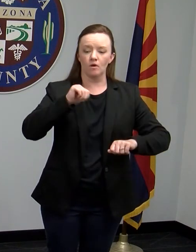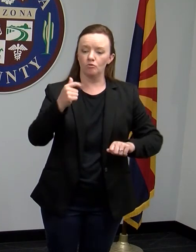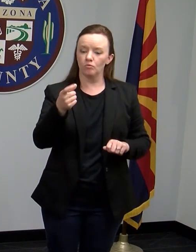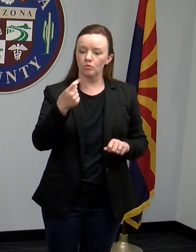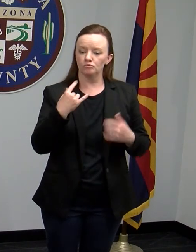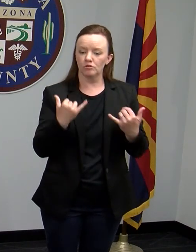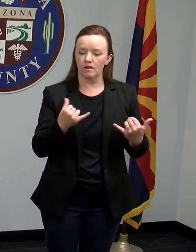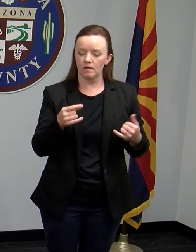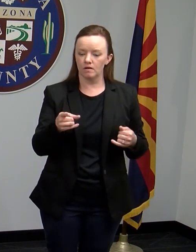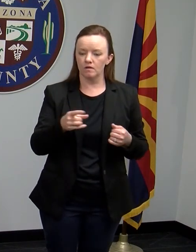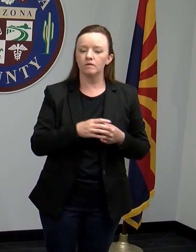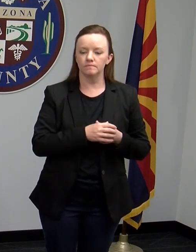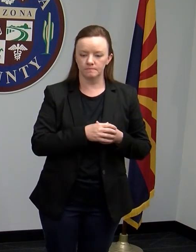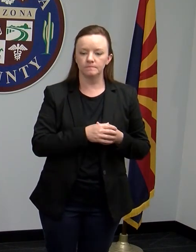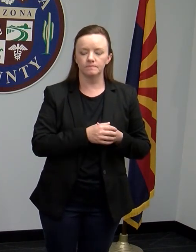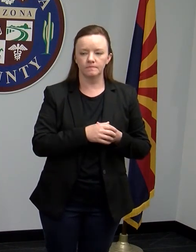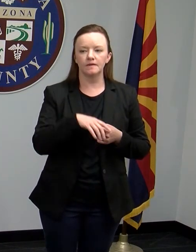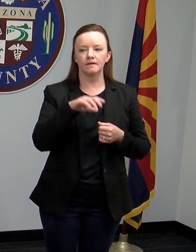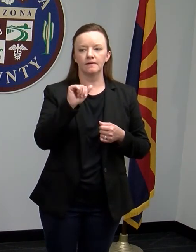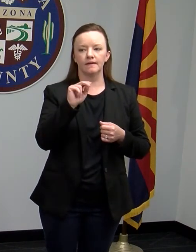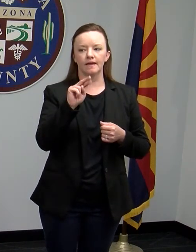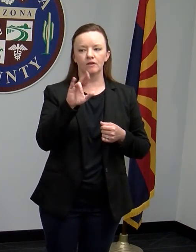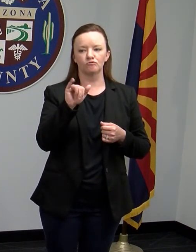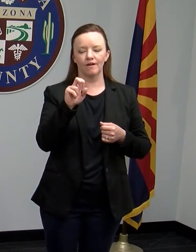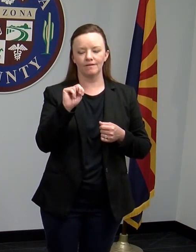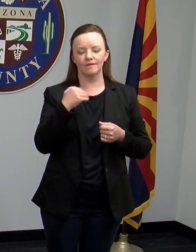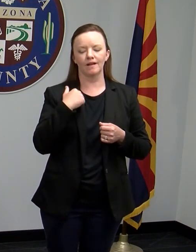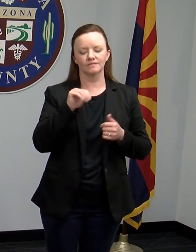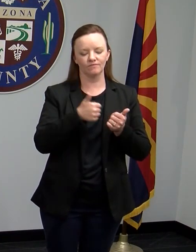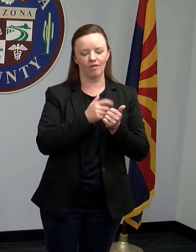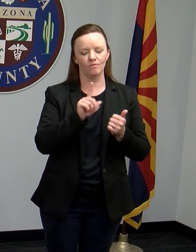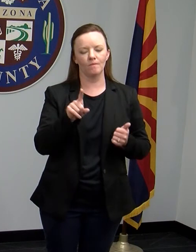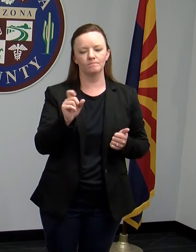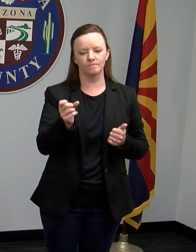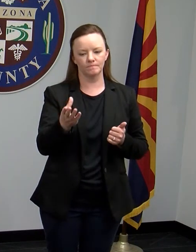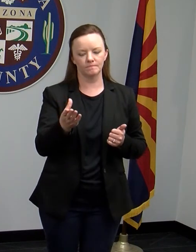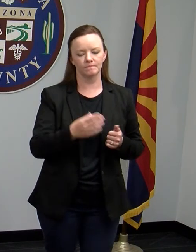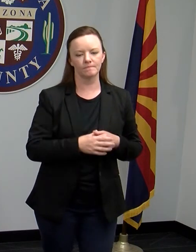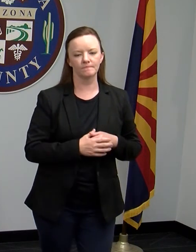question right now? We do. Ann Reitman has a follow-up. Ann, your microphone is live.